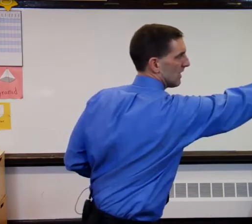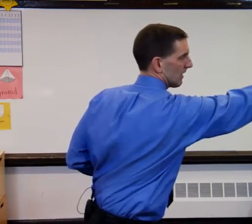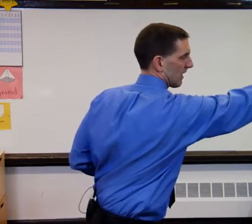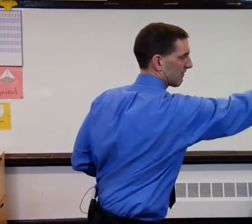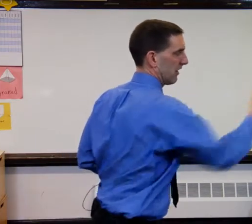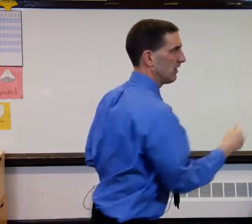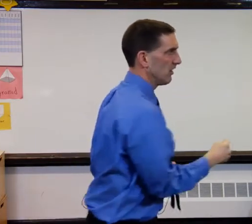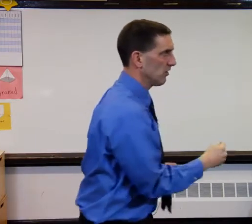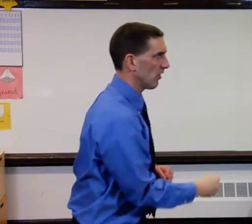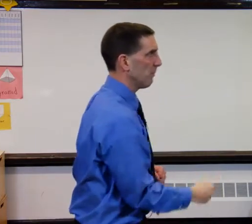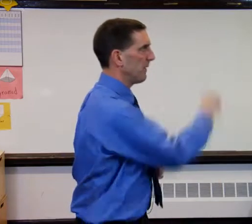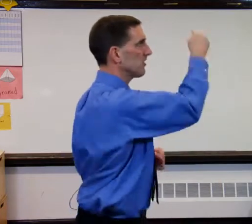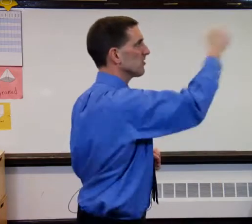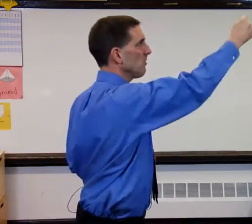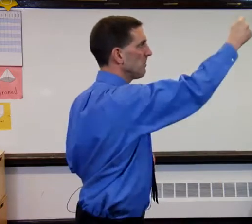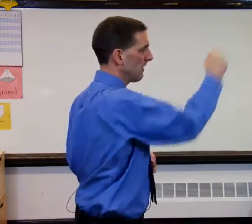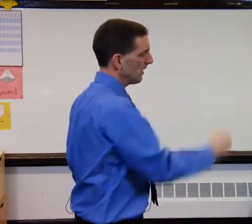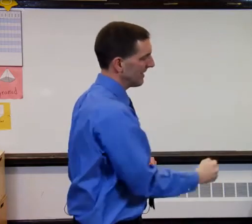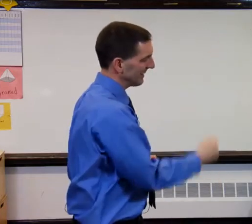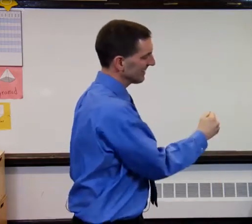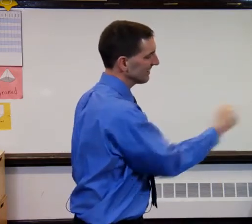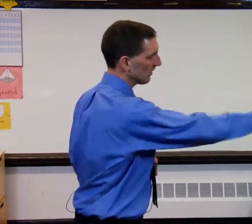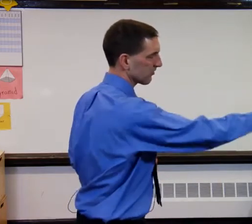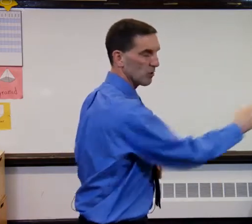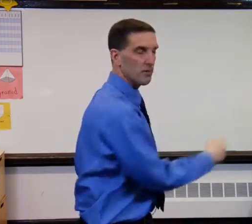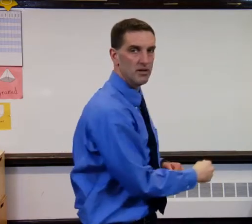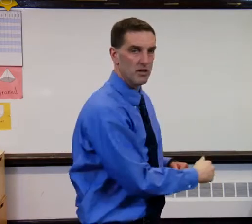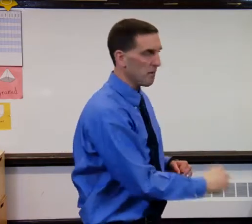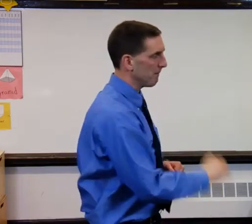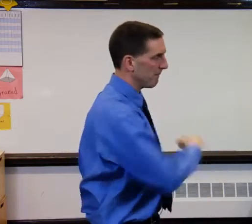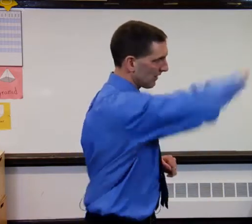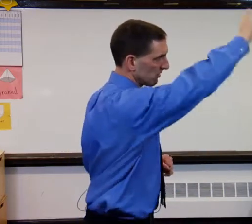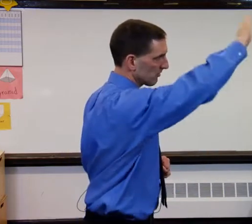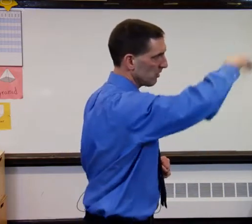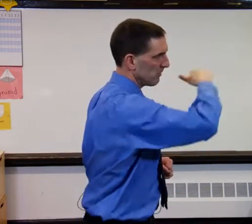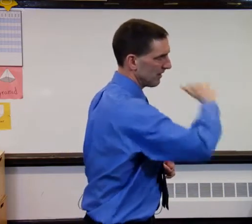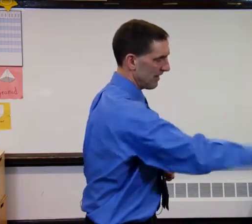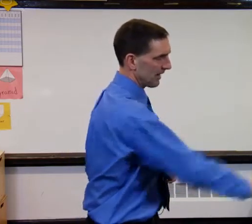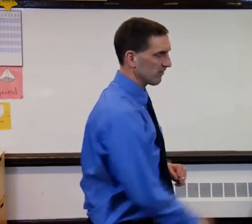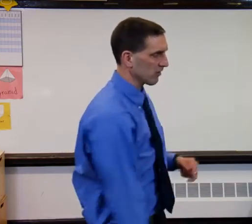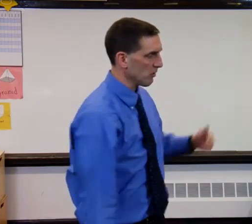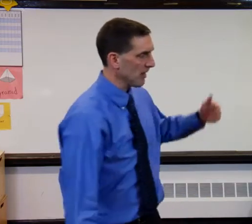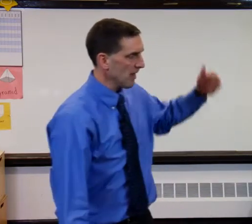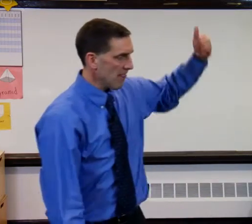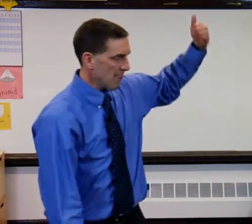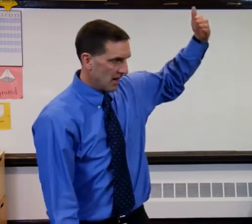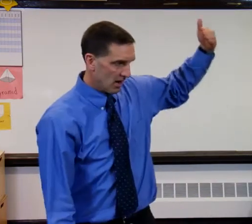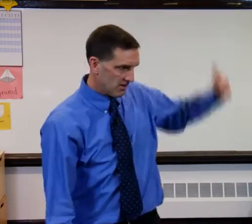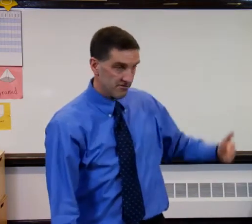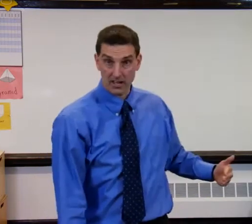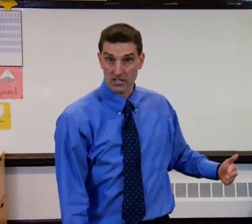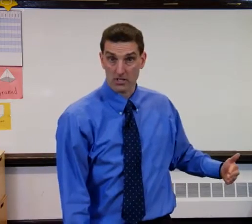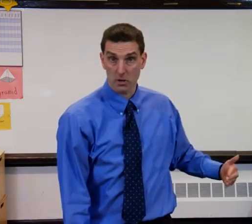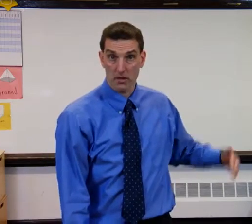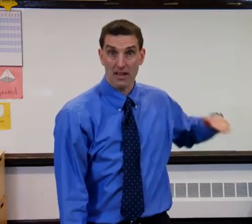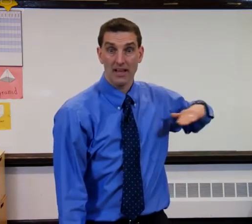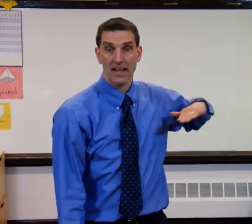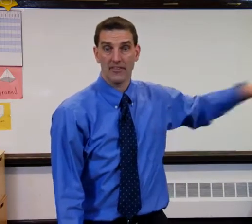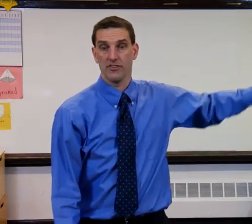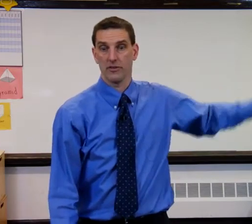a lot of run. So big slope, a little slope. Positive slope, negative slope, undefined slope, and zero